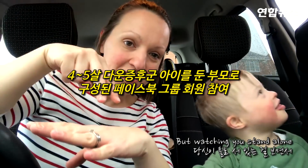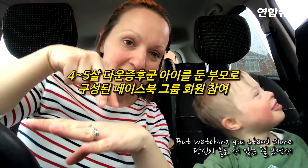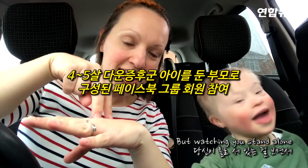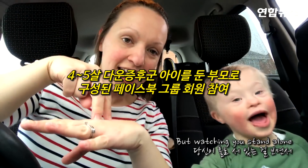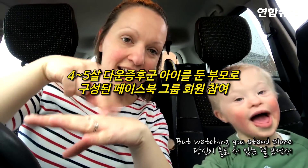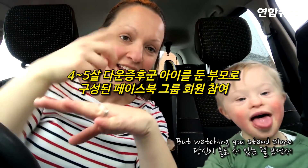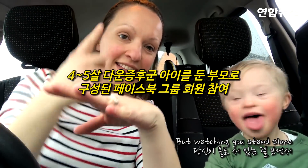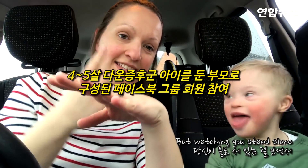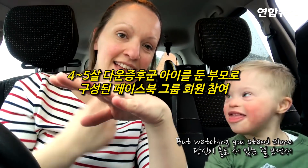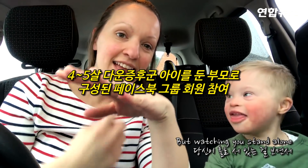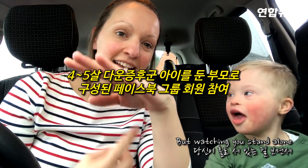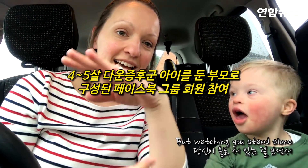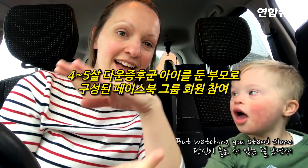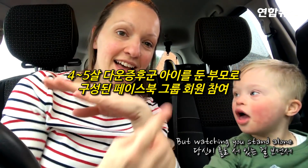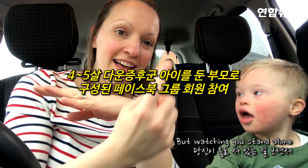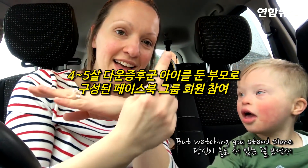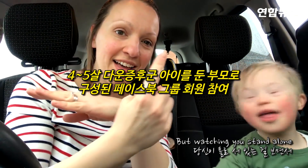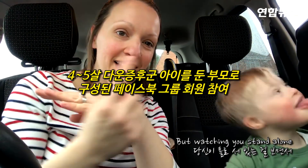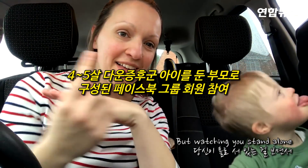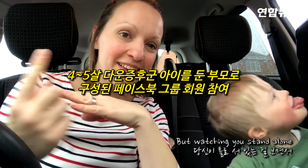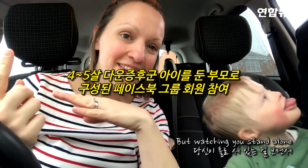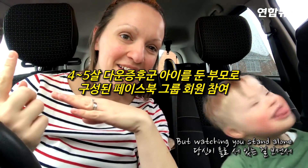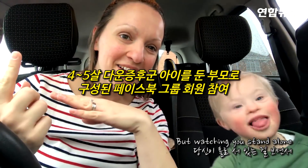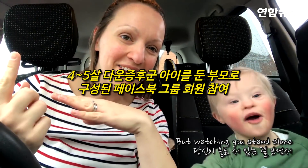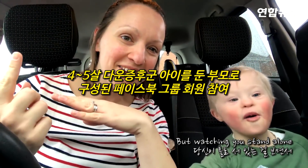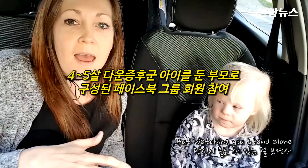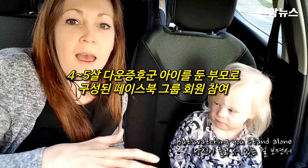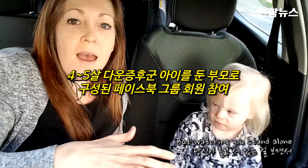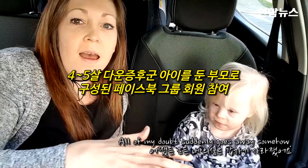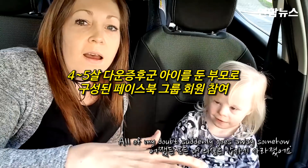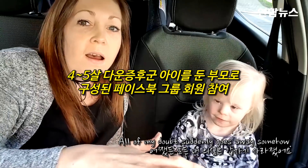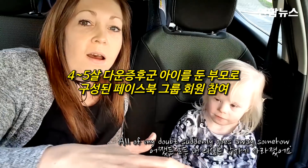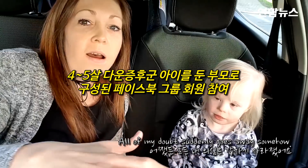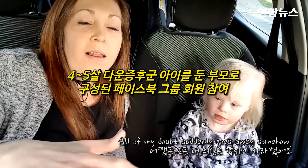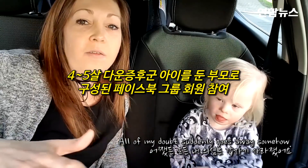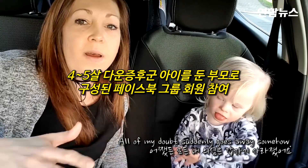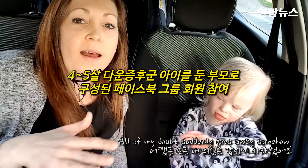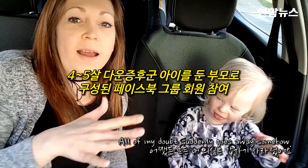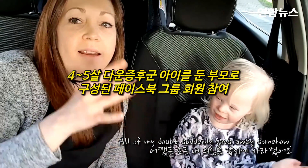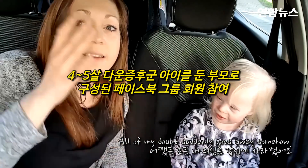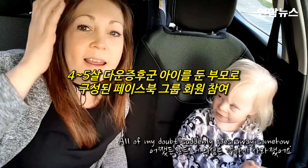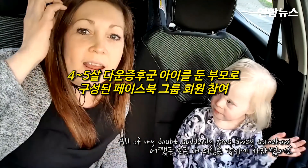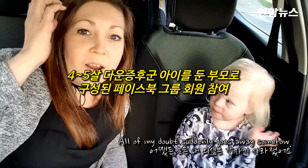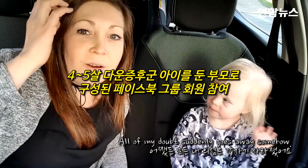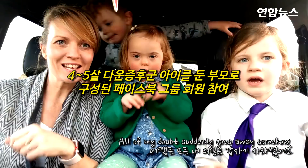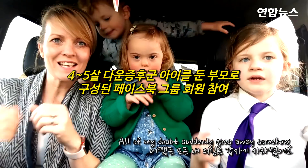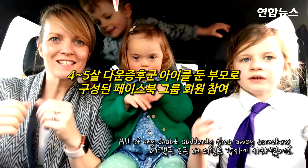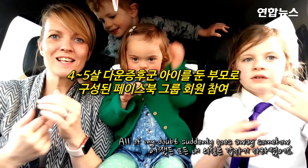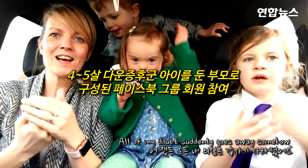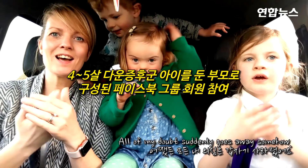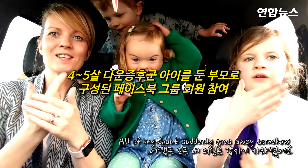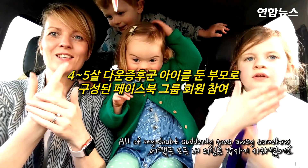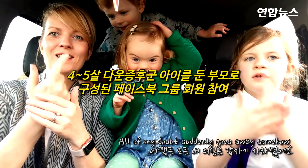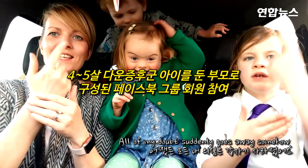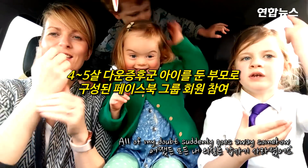stand alone All of my doubt suddenly